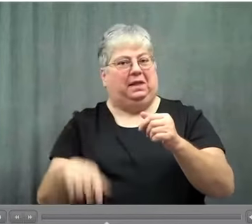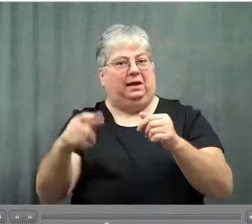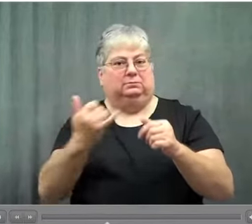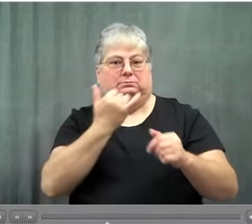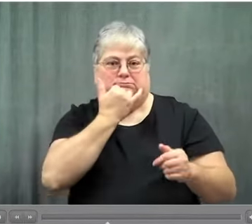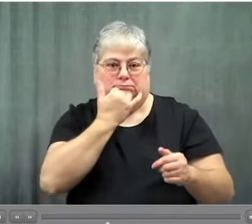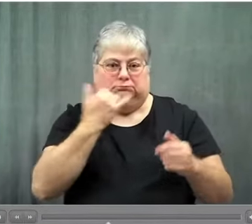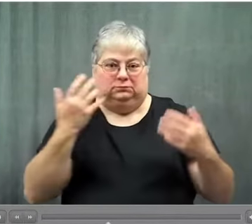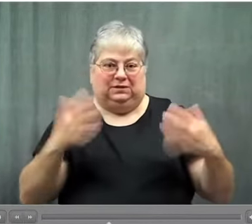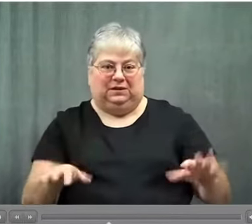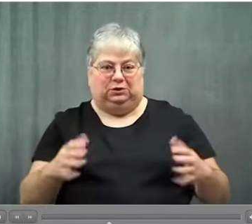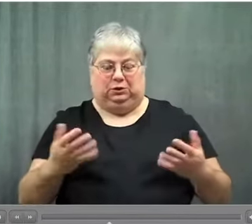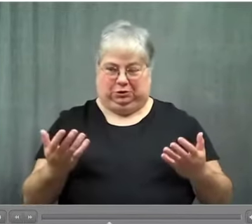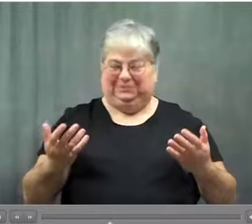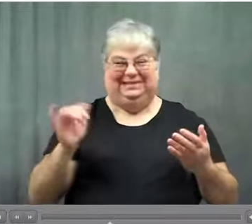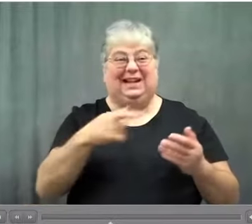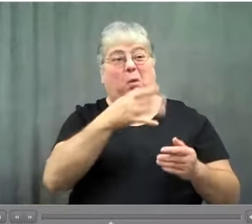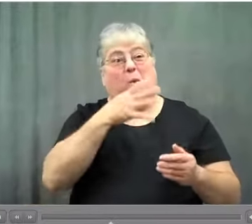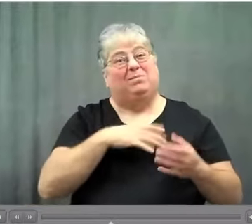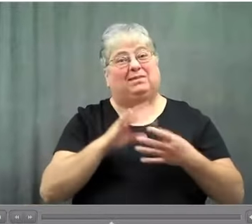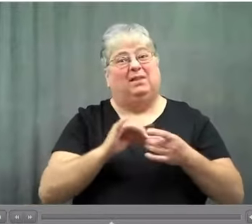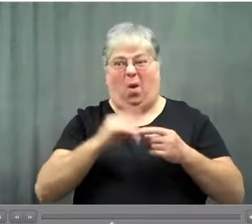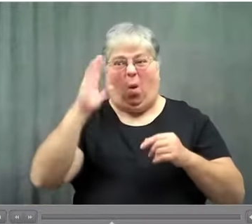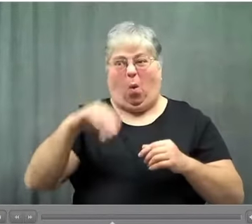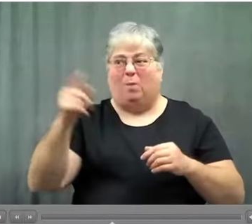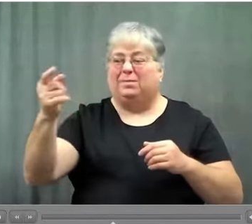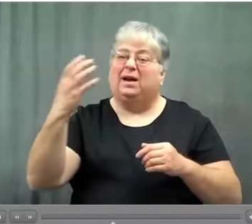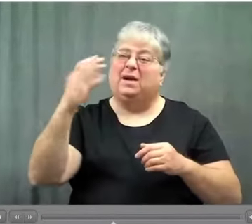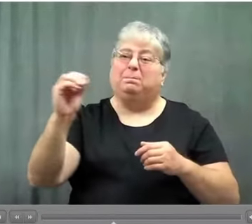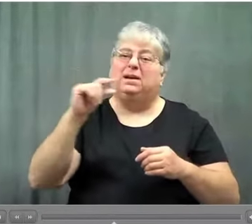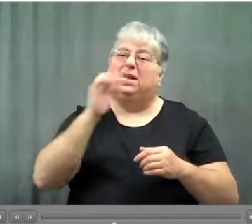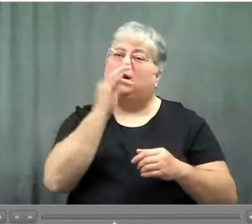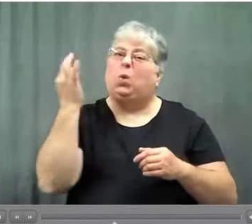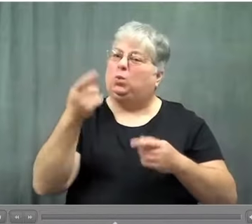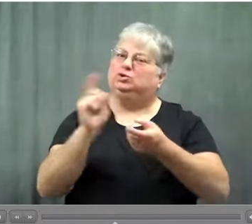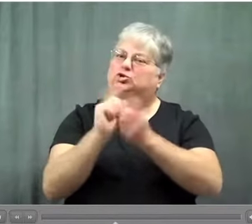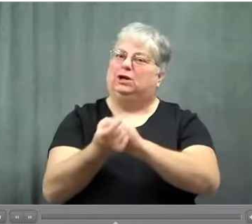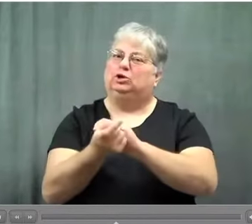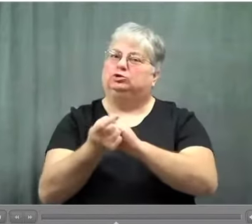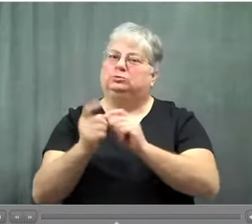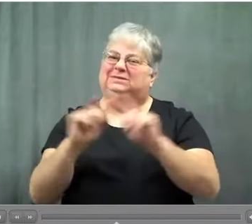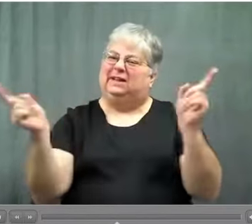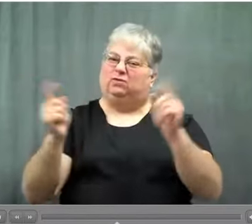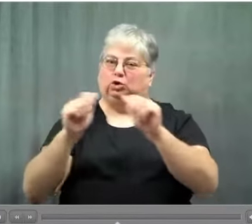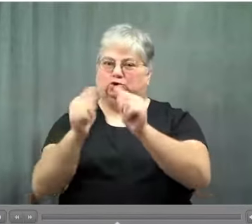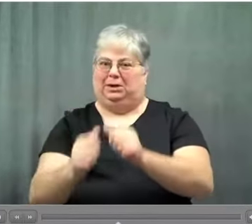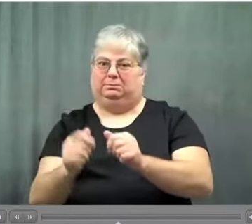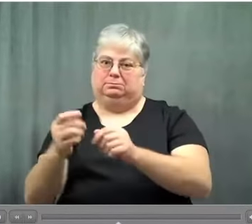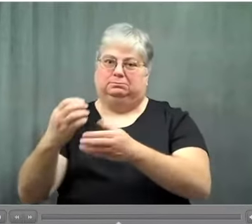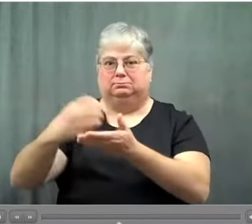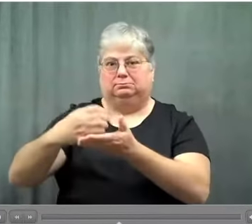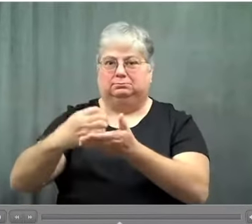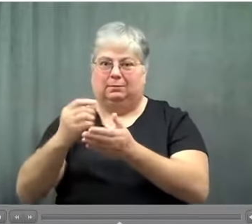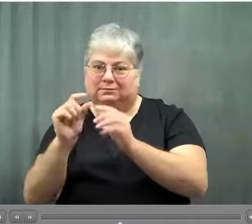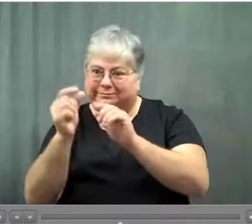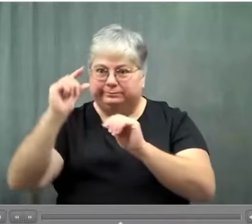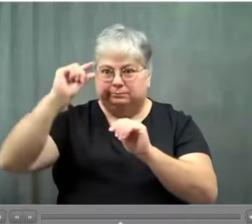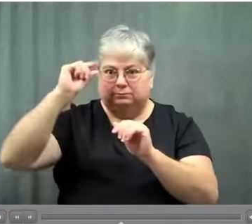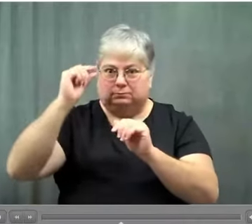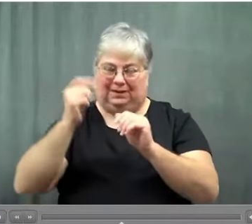And if you looked at the bottles they looked exactly the same to the eye drops. So the